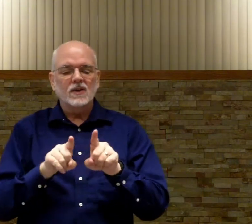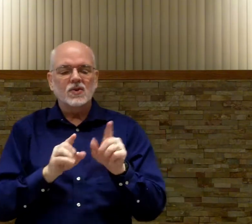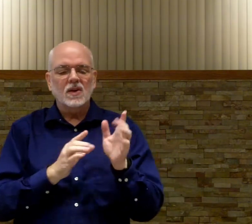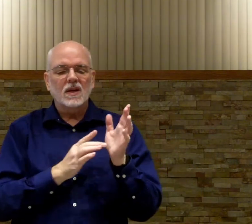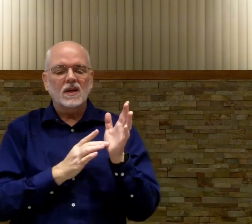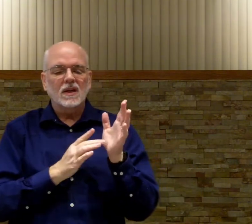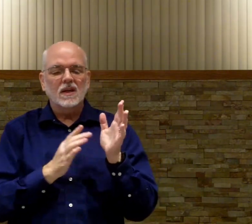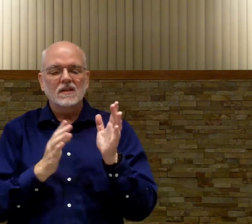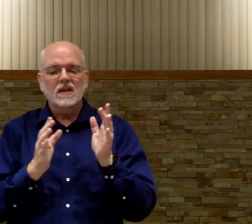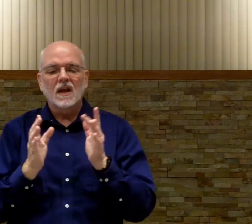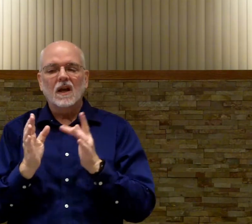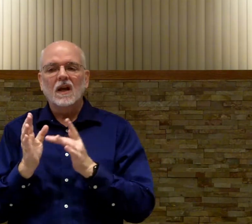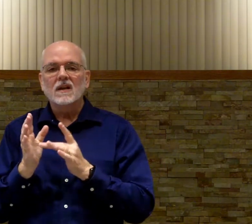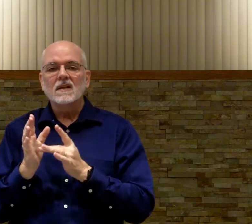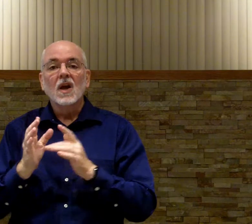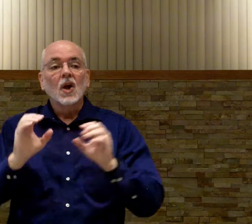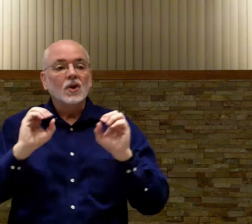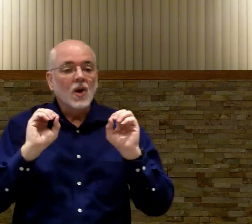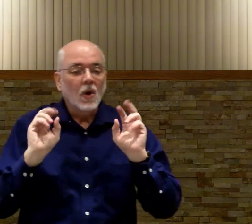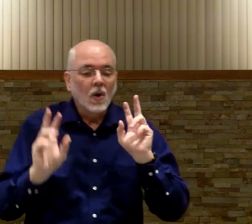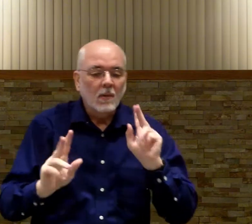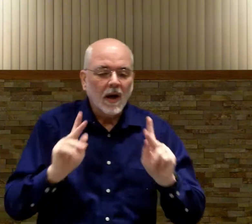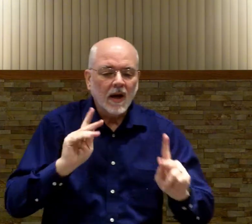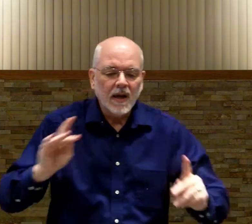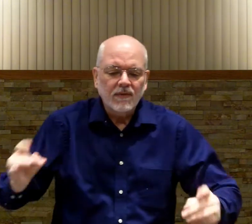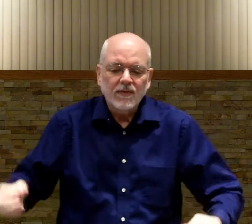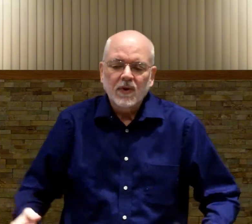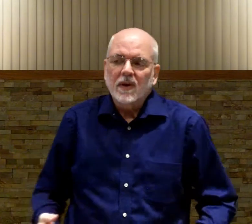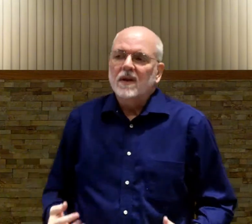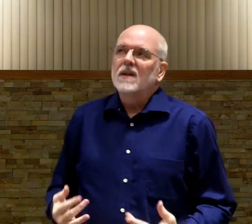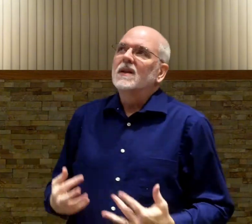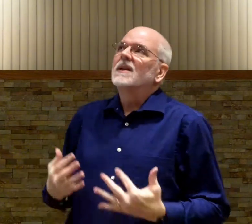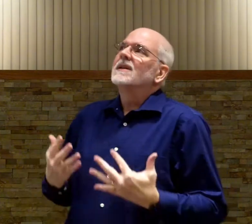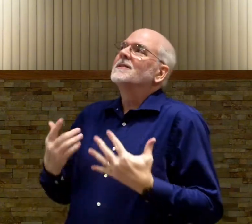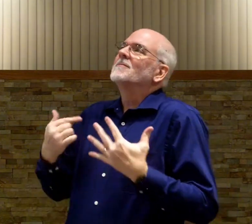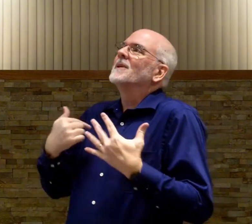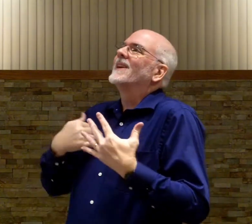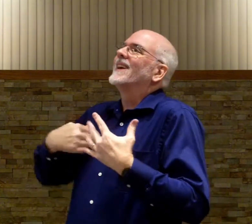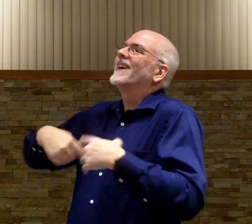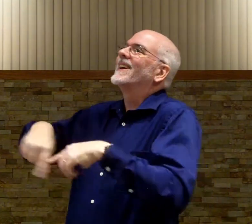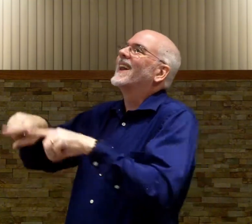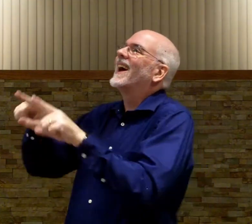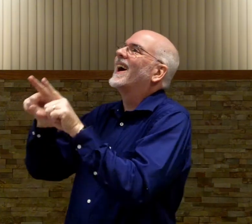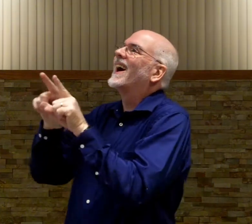jesus nobody frills me like